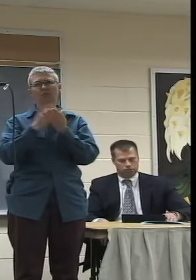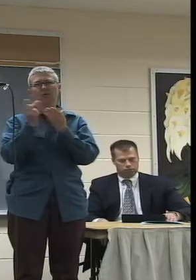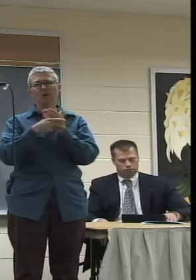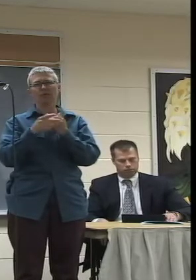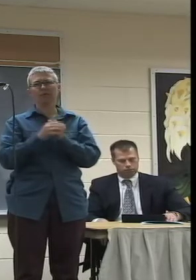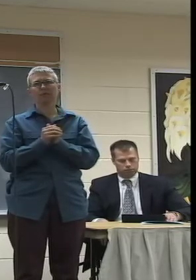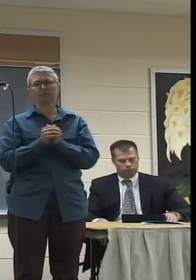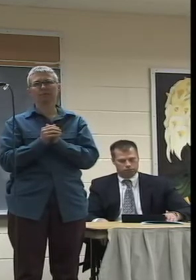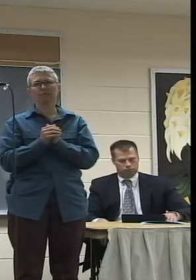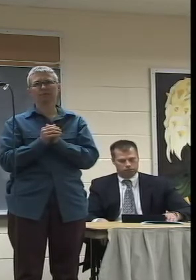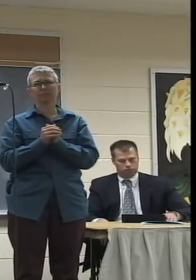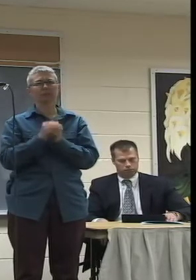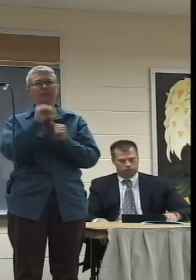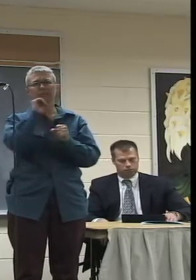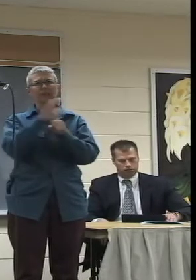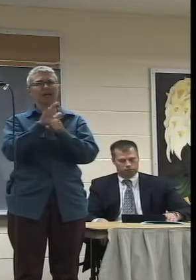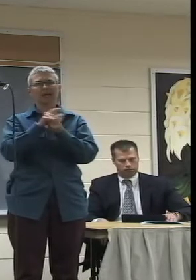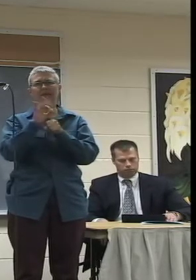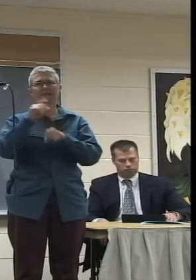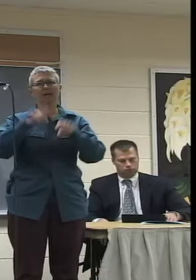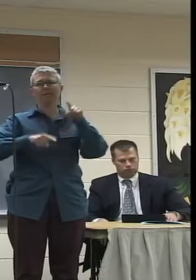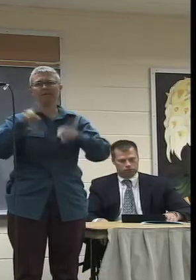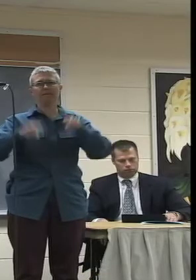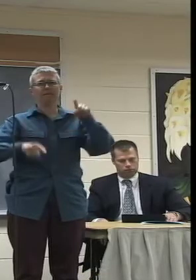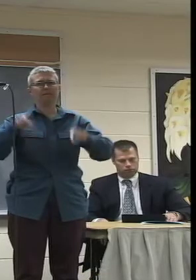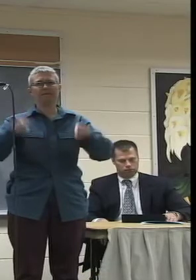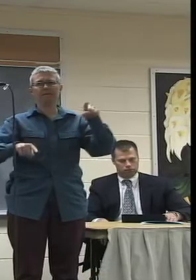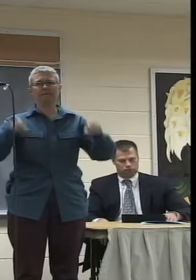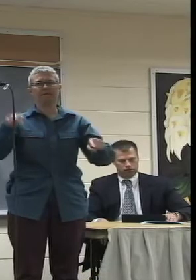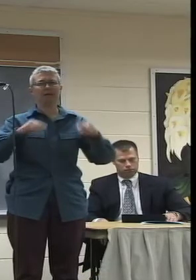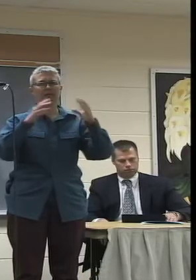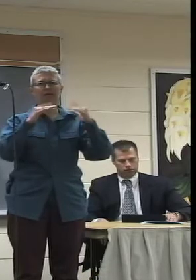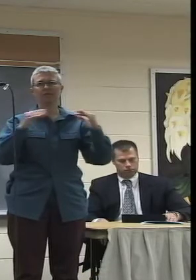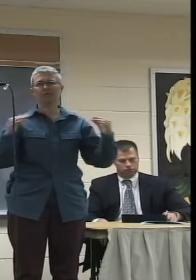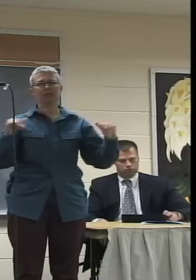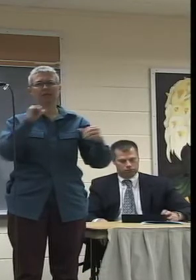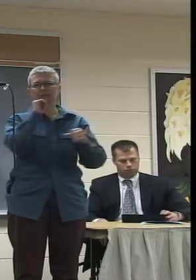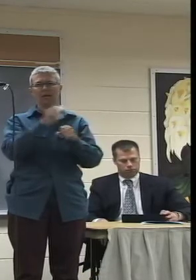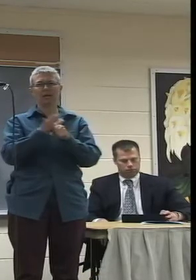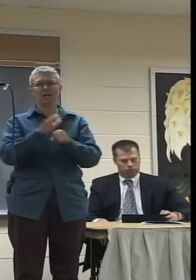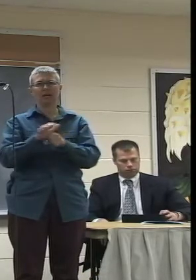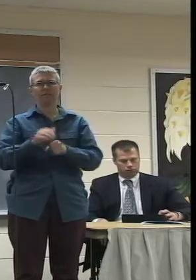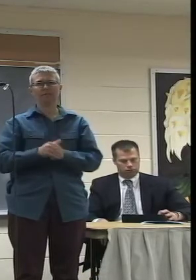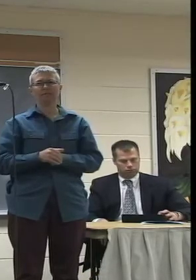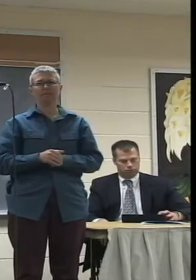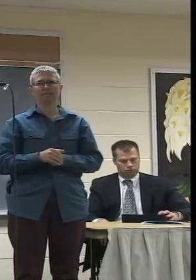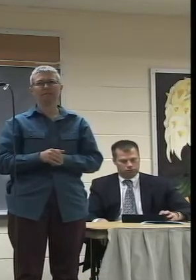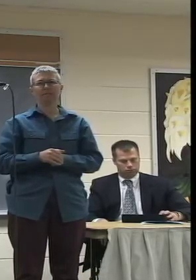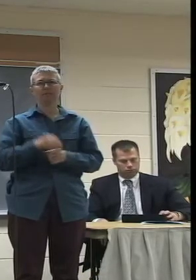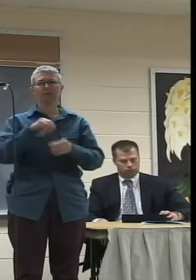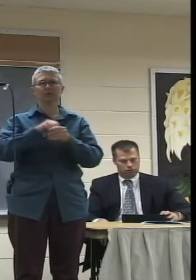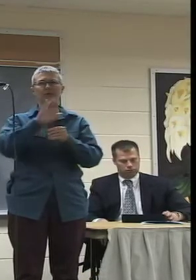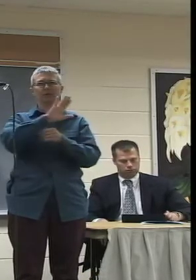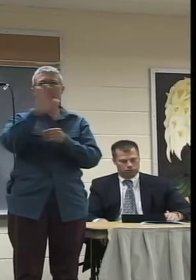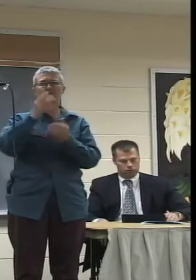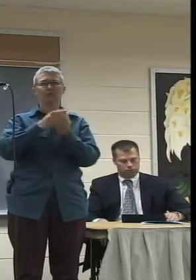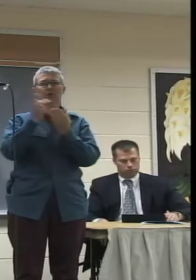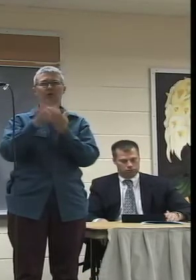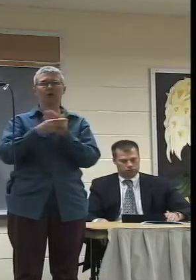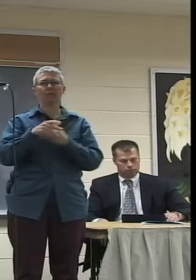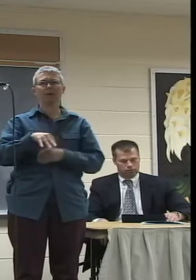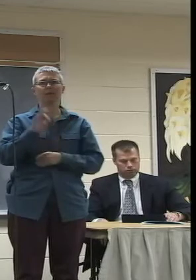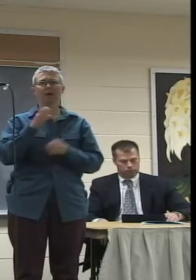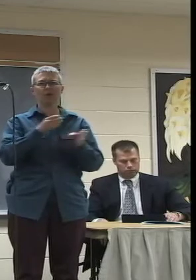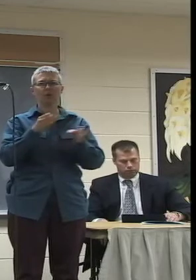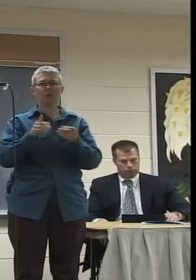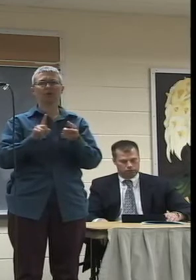enough of all the communities. So my suggestion is that in your programming, you find